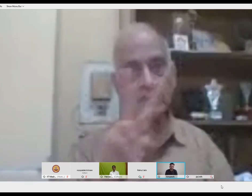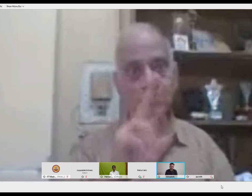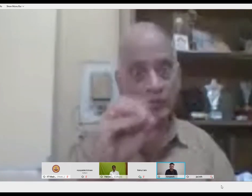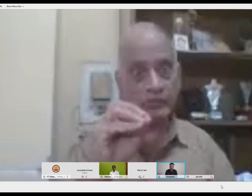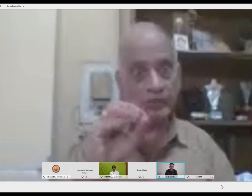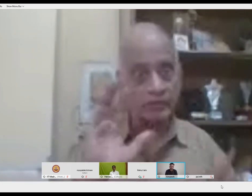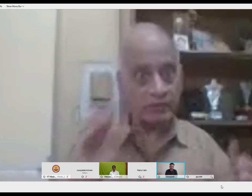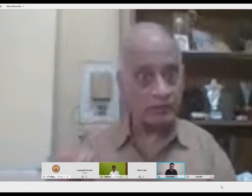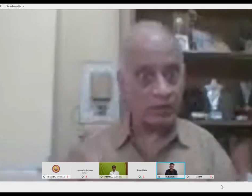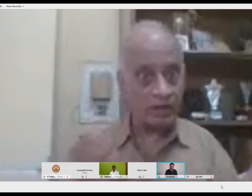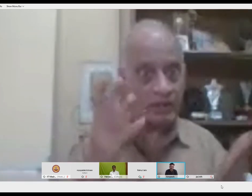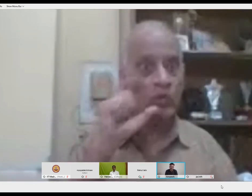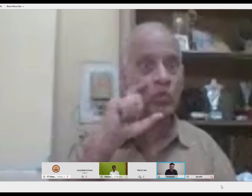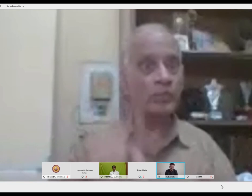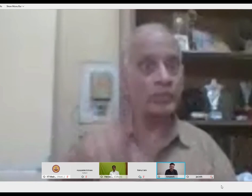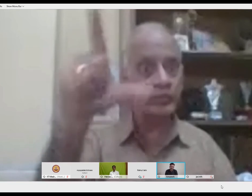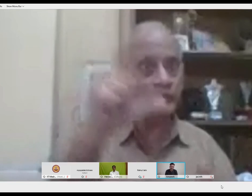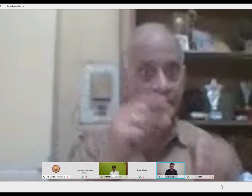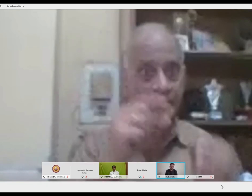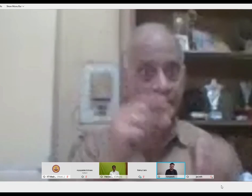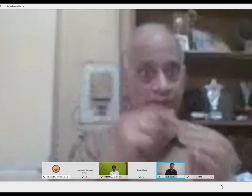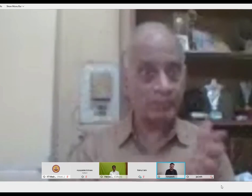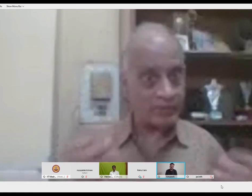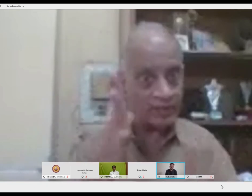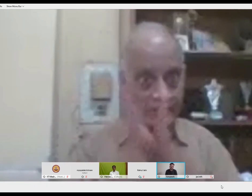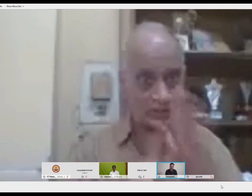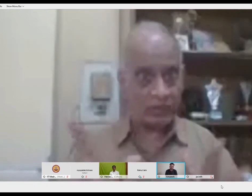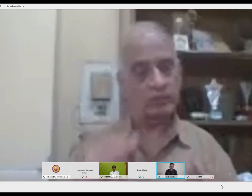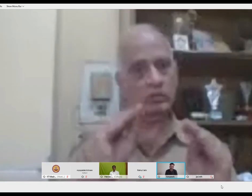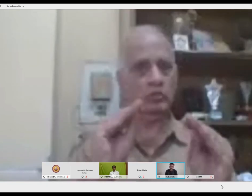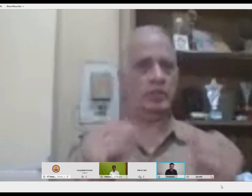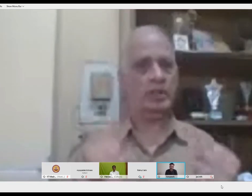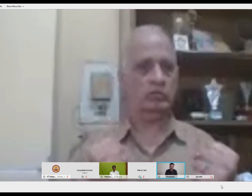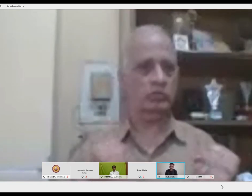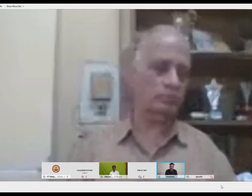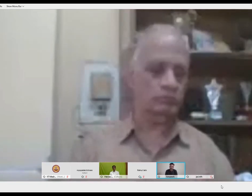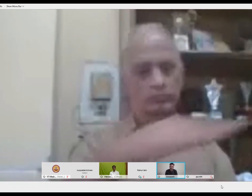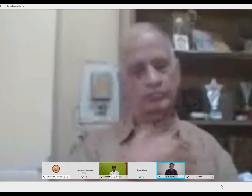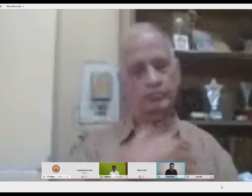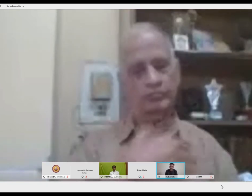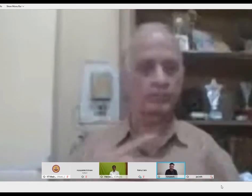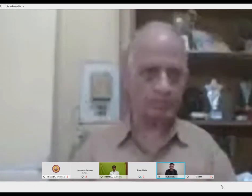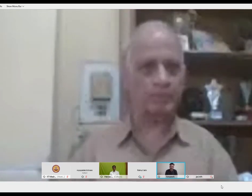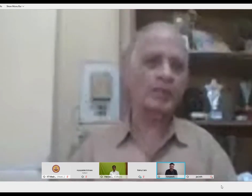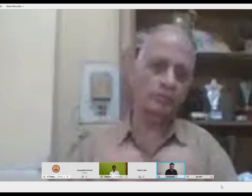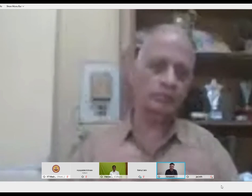are like Madan, Dr. Madan, who had come to India to try and propagate sign language.